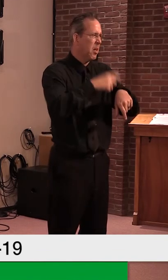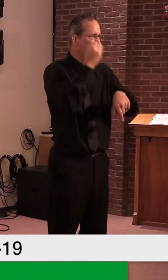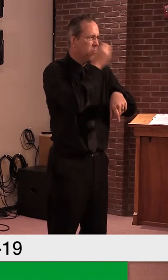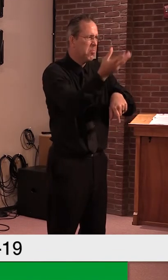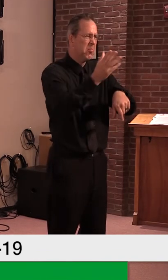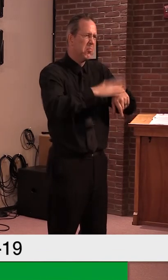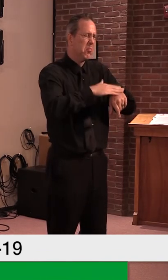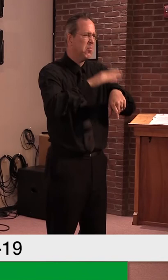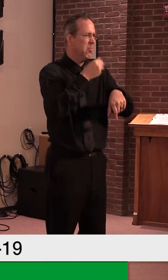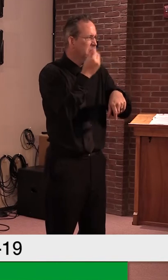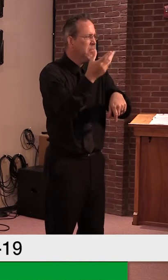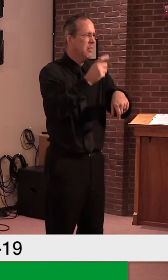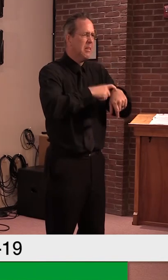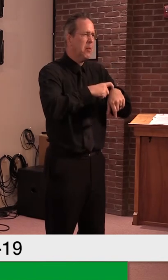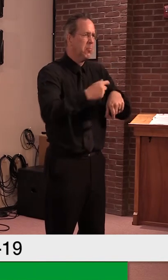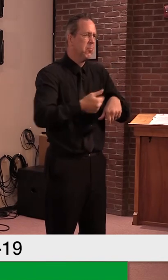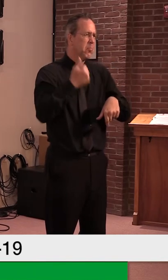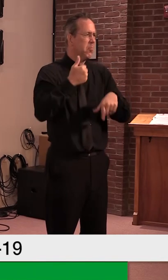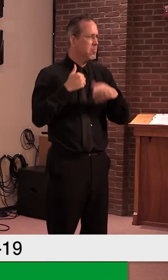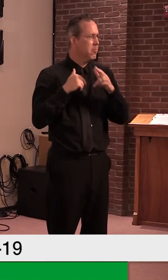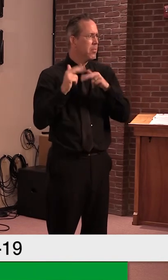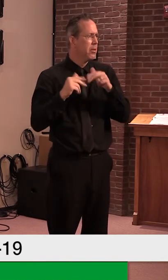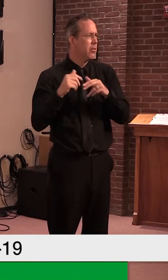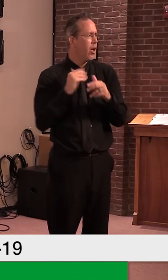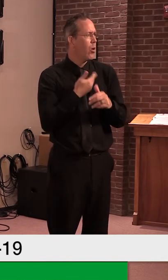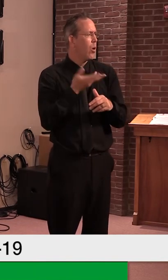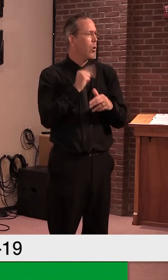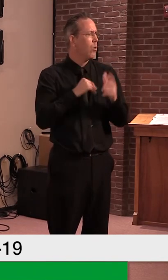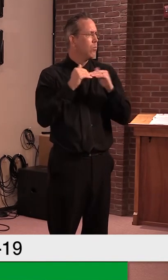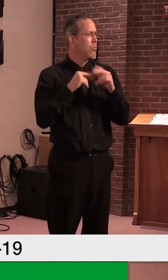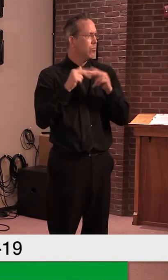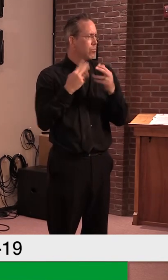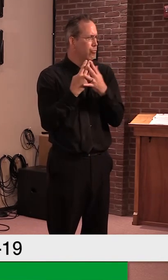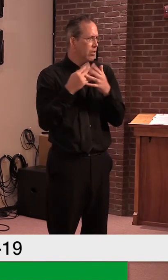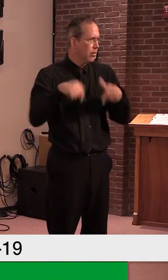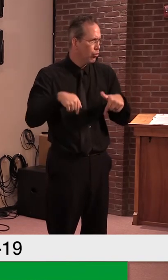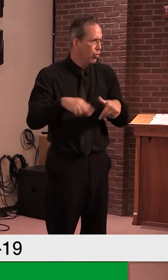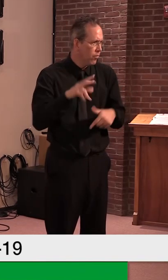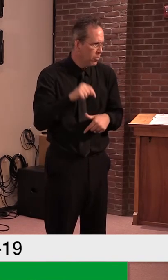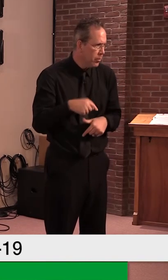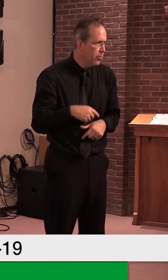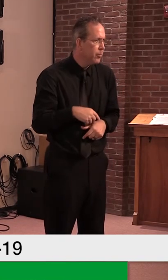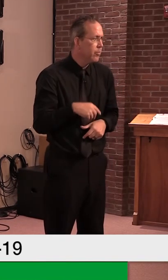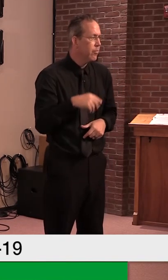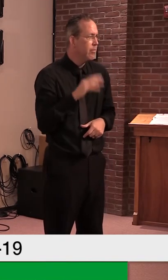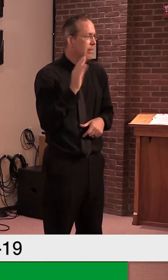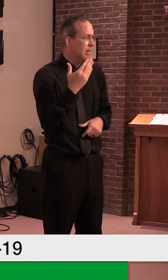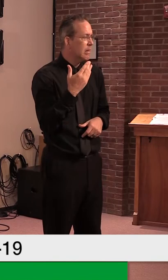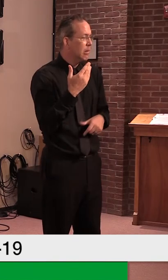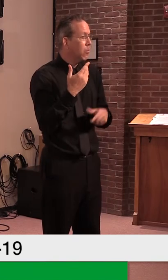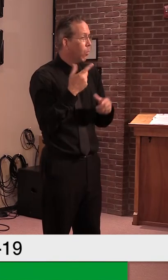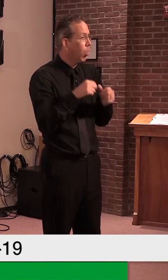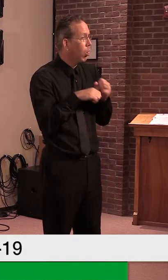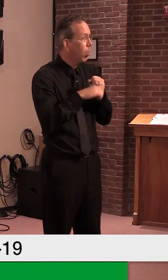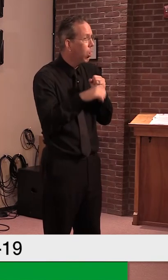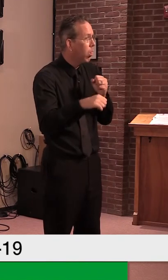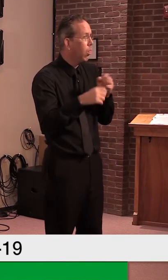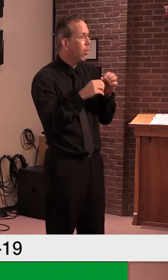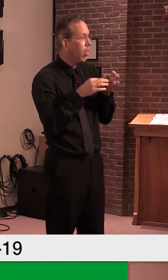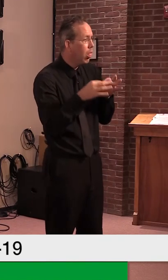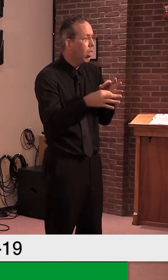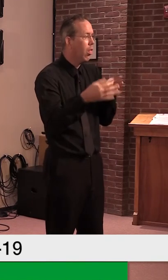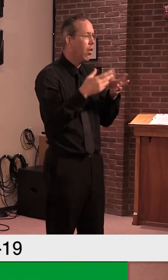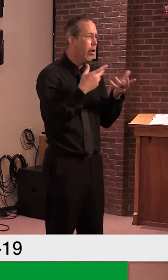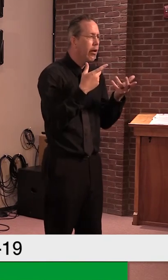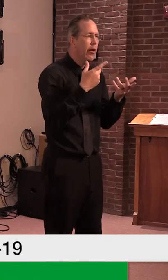um, and frankly, we'll probably be using out of state facilities in the interim, why we move, uh,